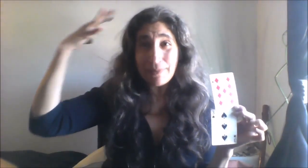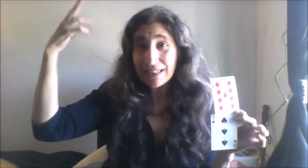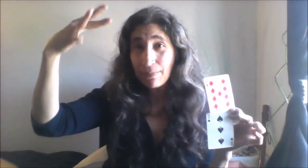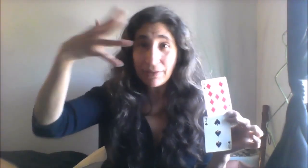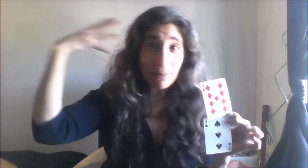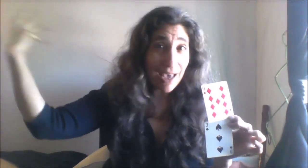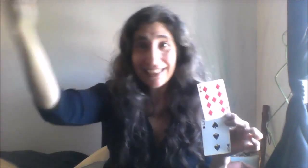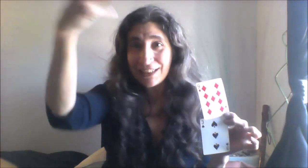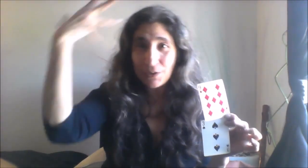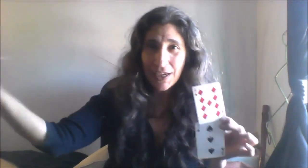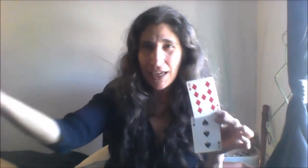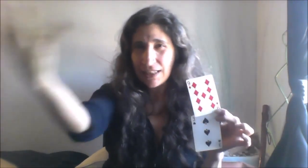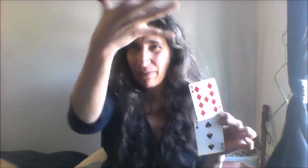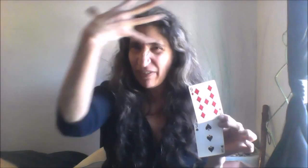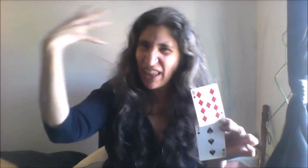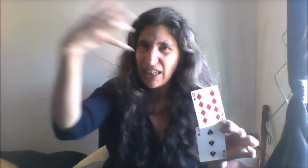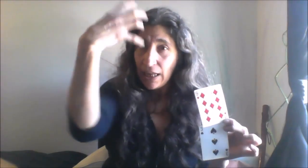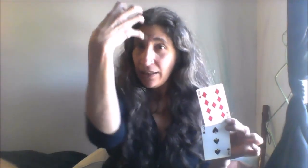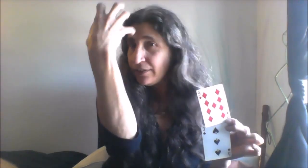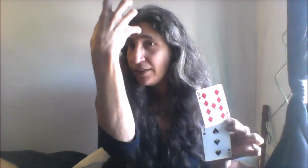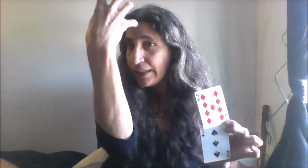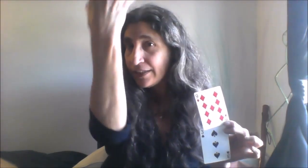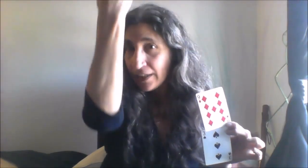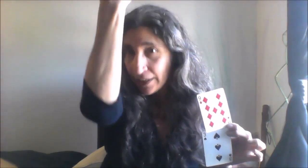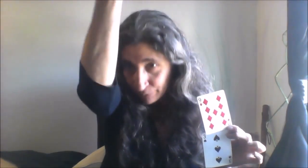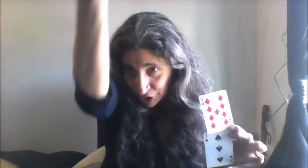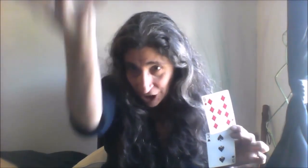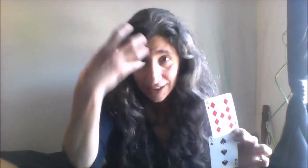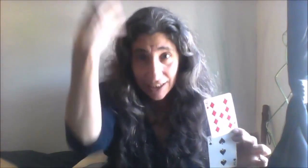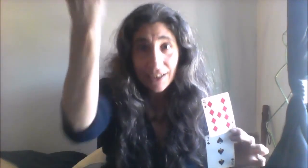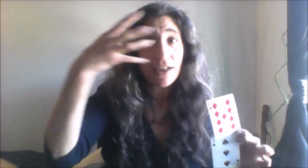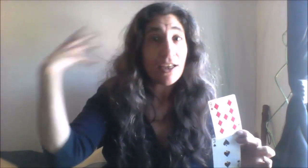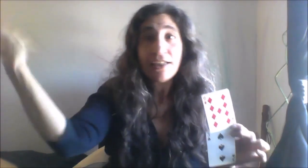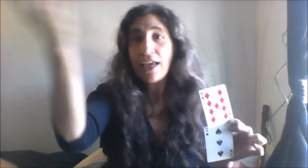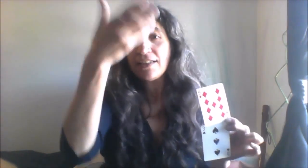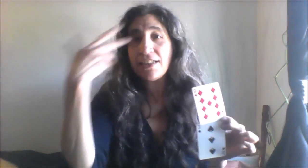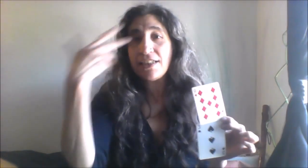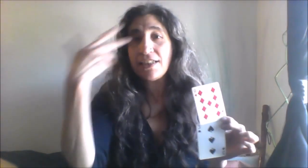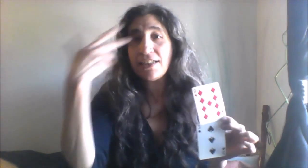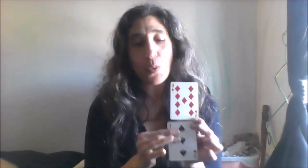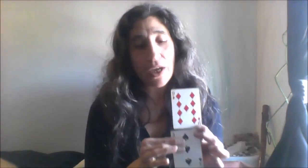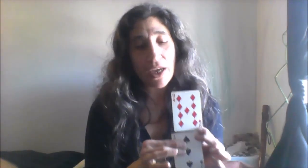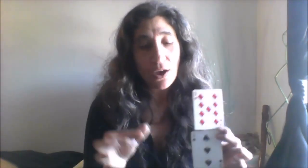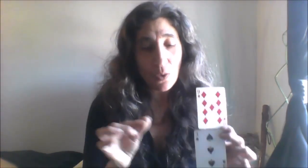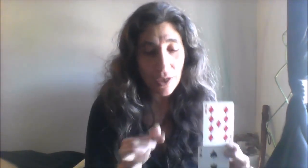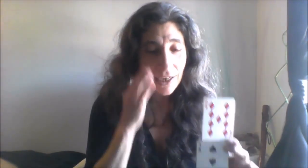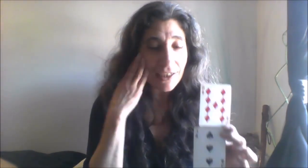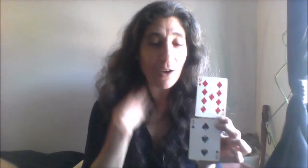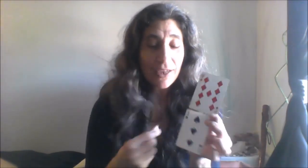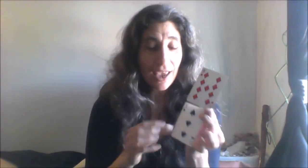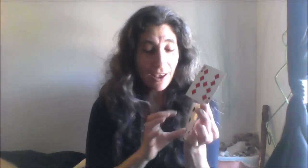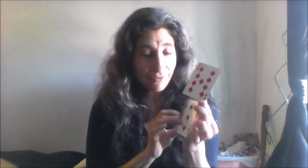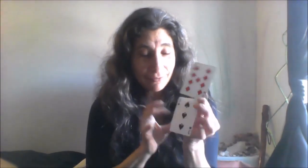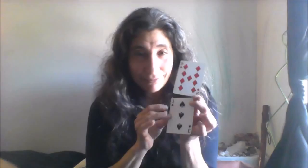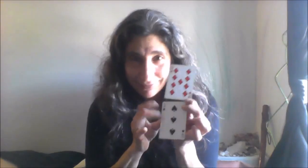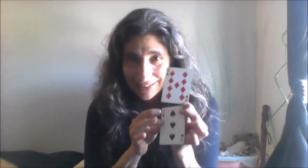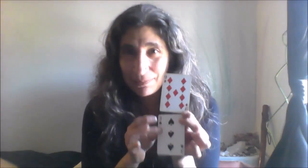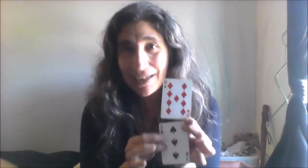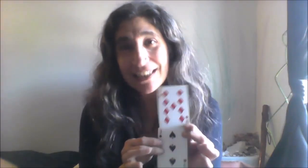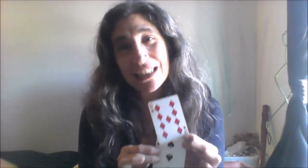that electrified flow of abundance becoming actually tangibly real in life now maybe in a little way okay maybe we see them